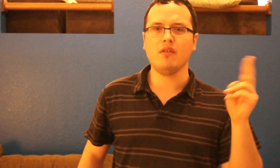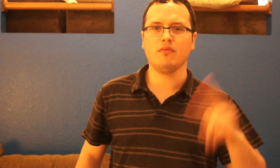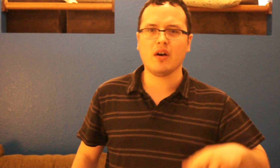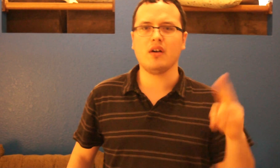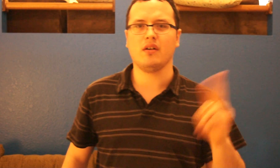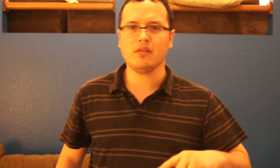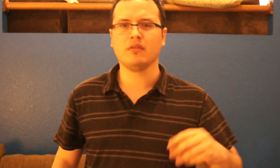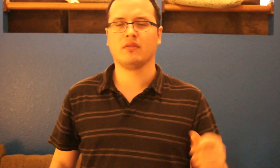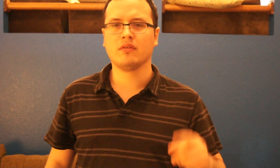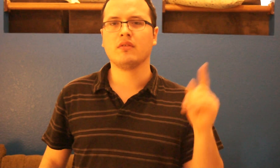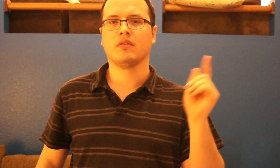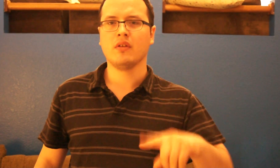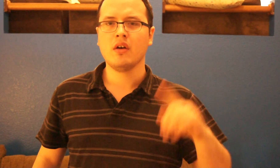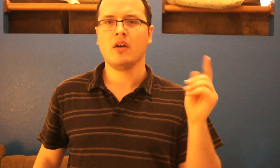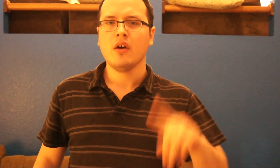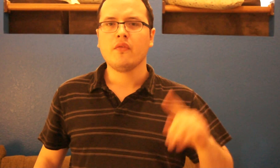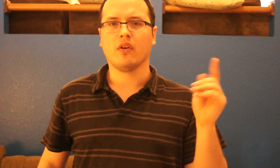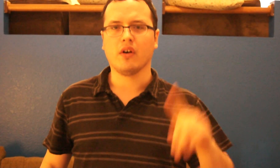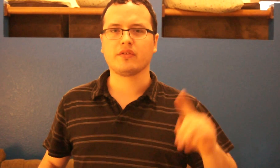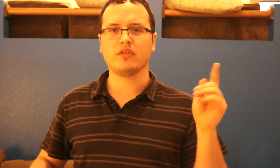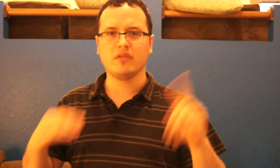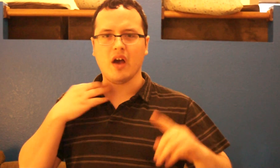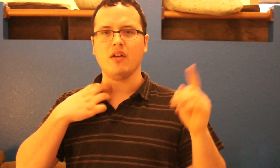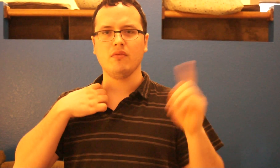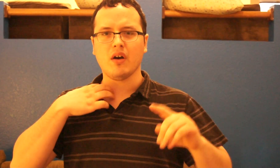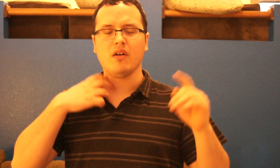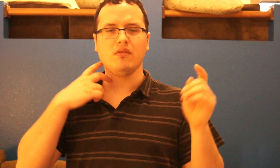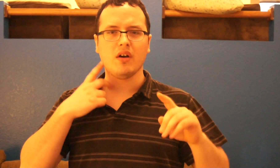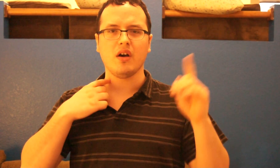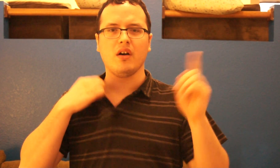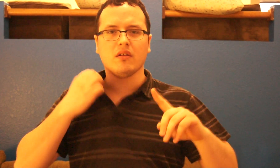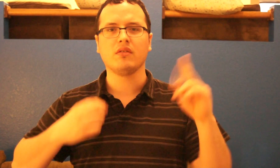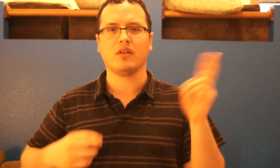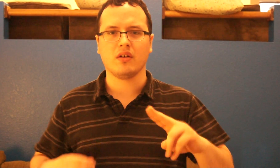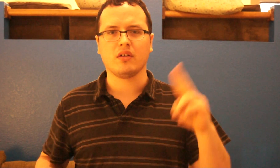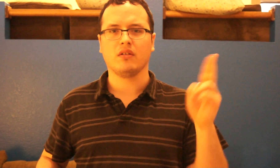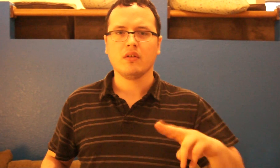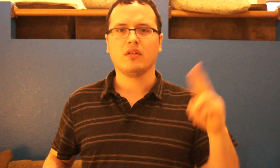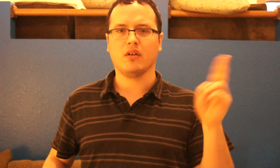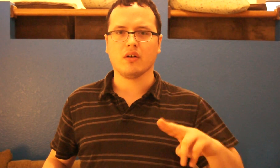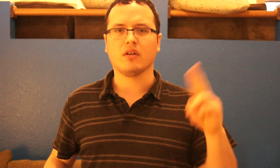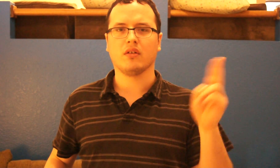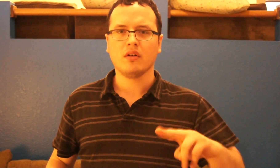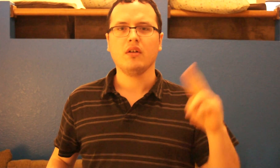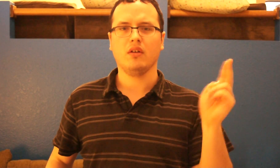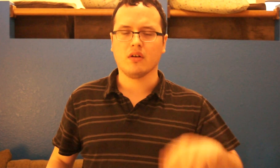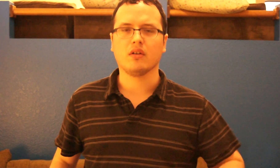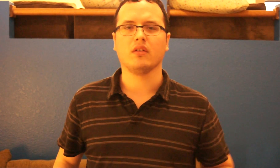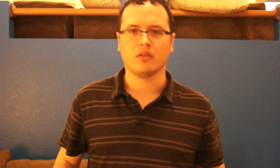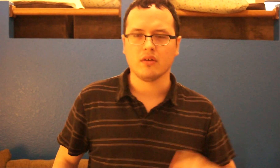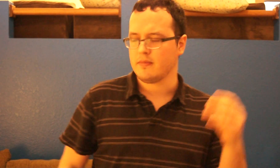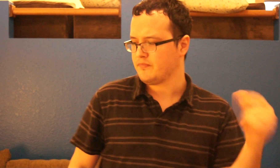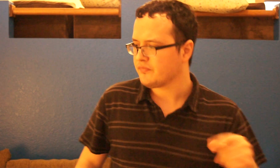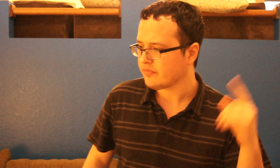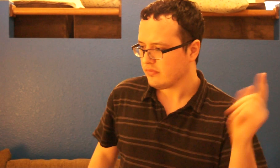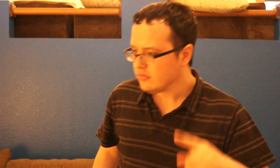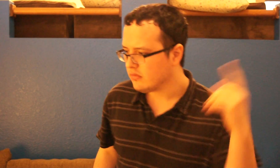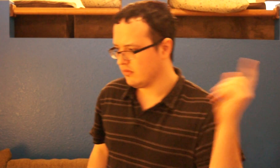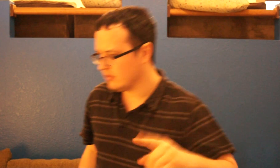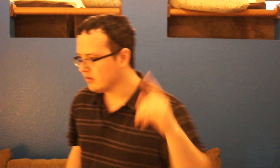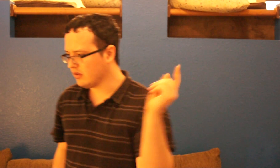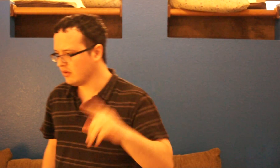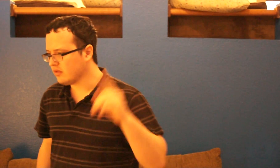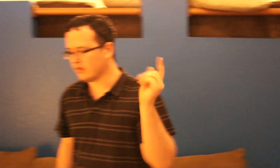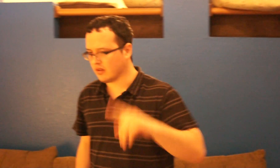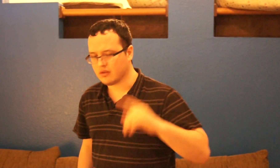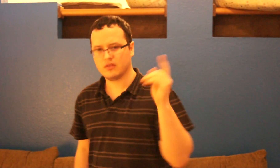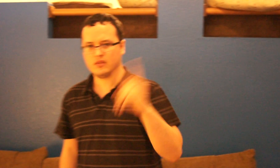yeah